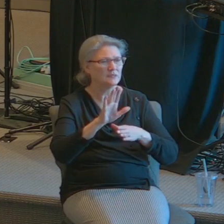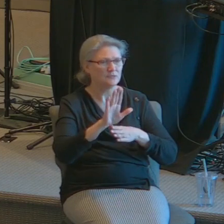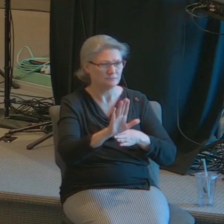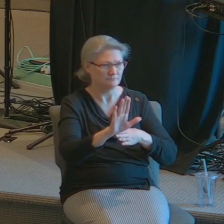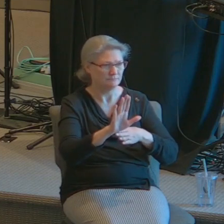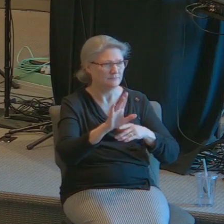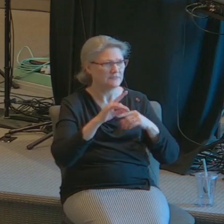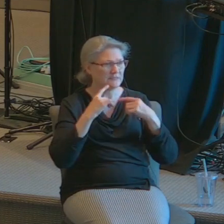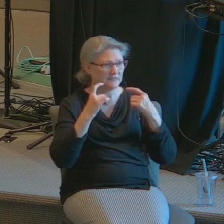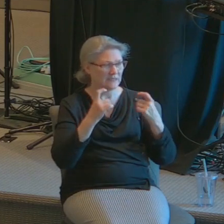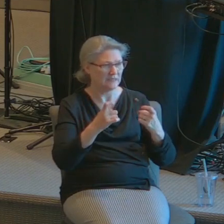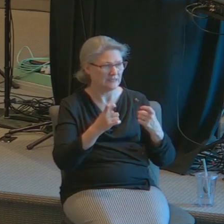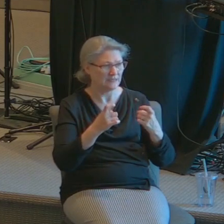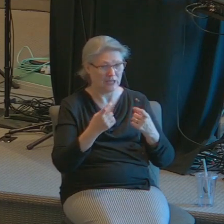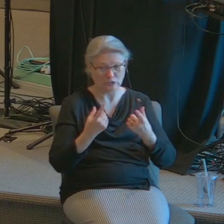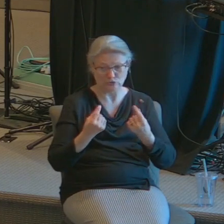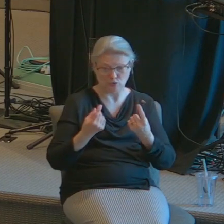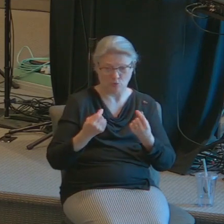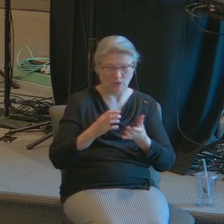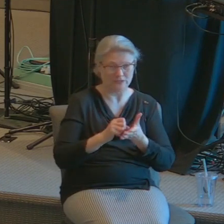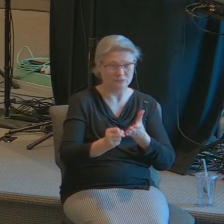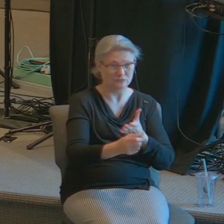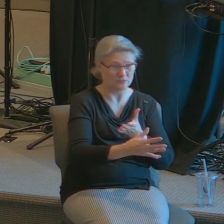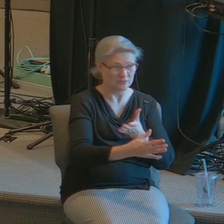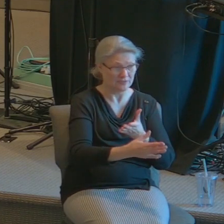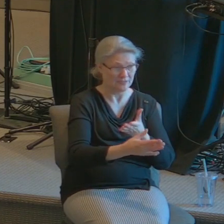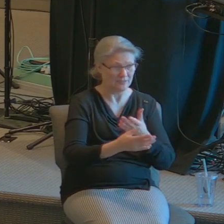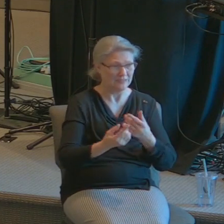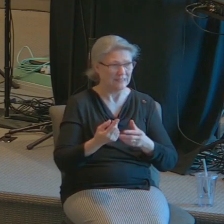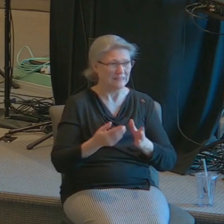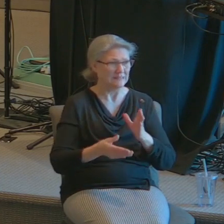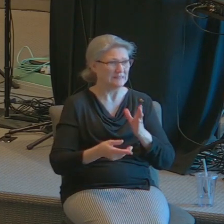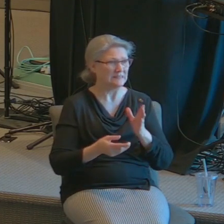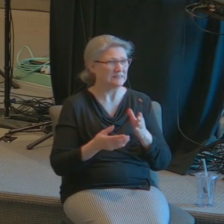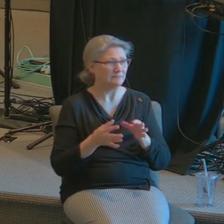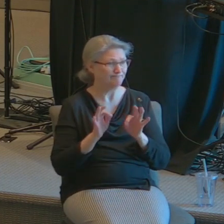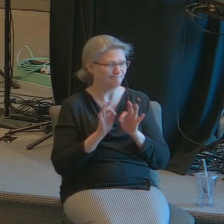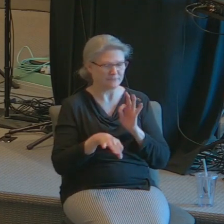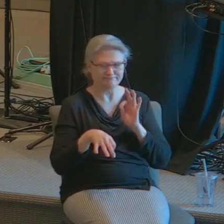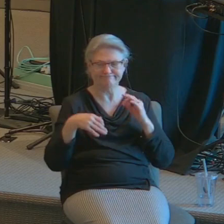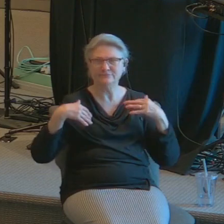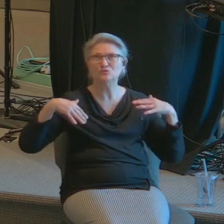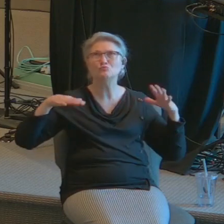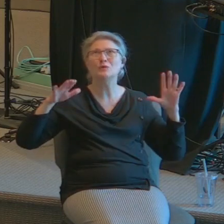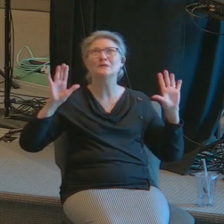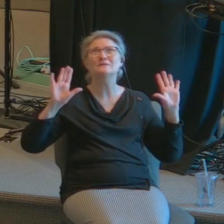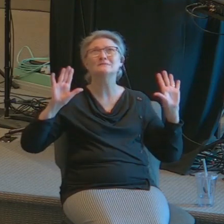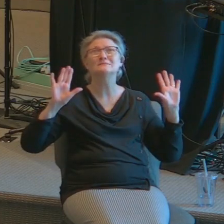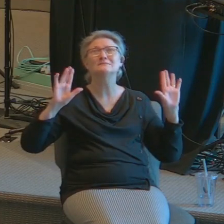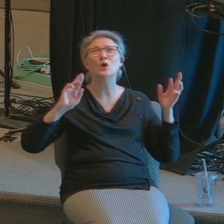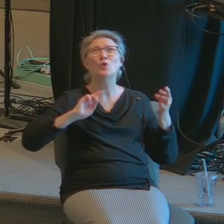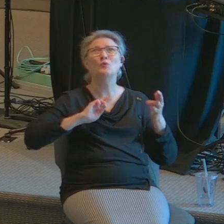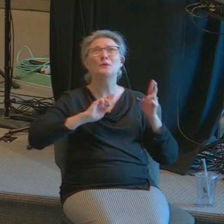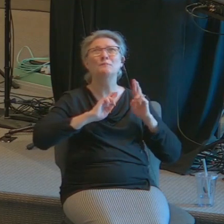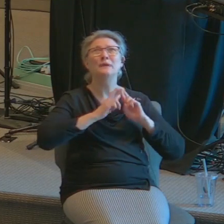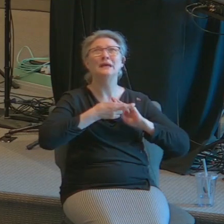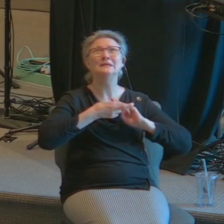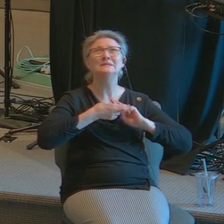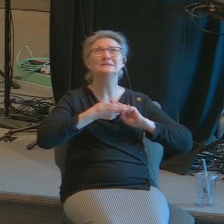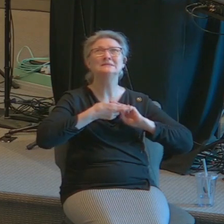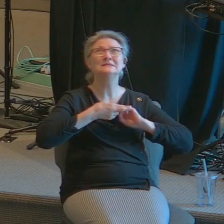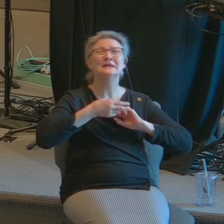rid yourself of that sin is to surrender your life to God and repent of those sins